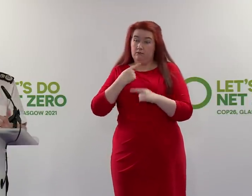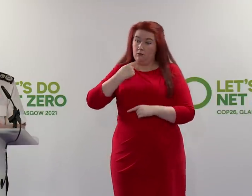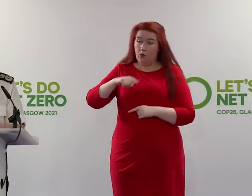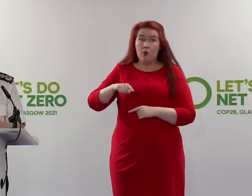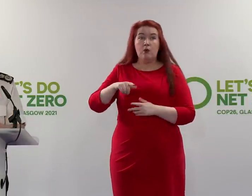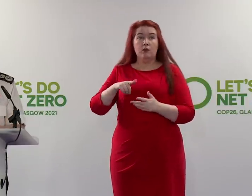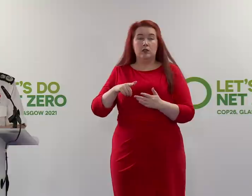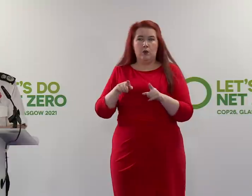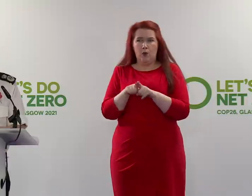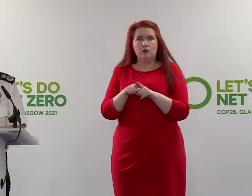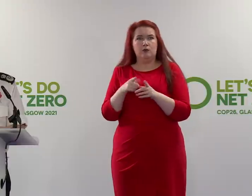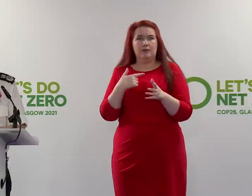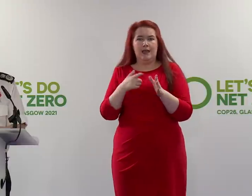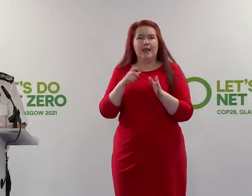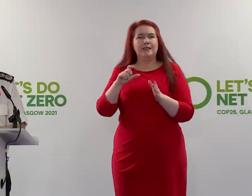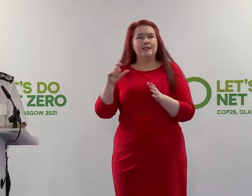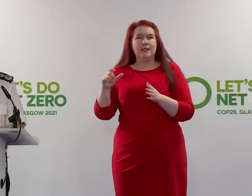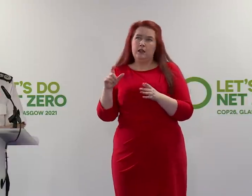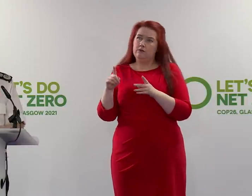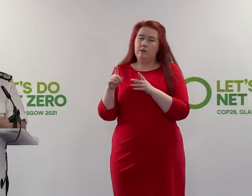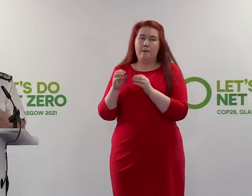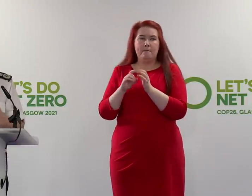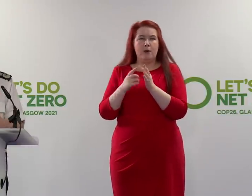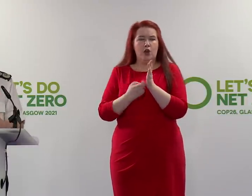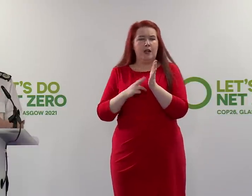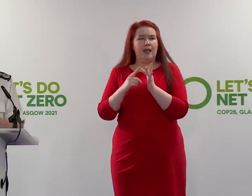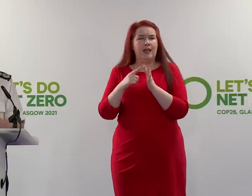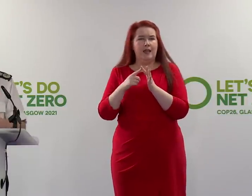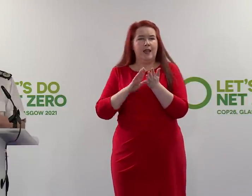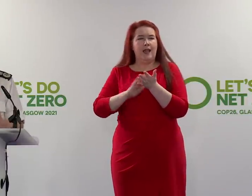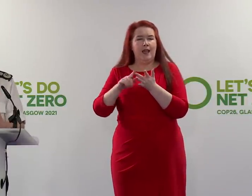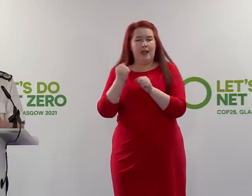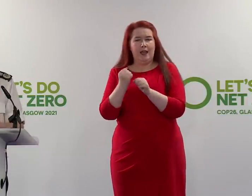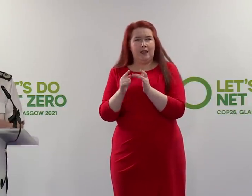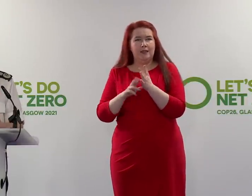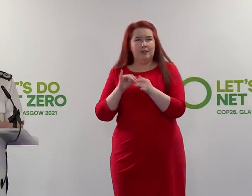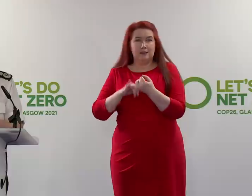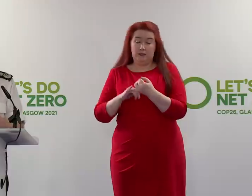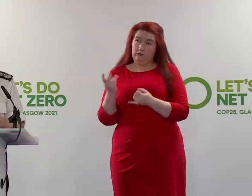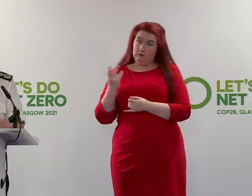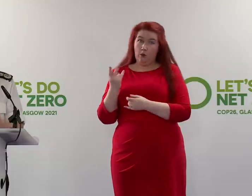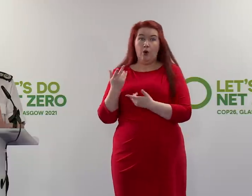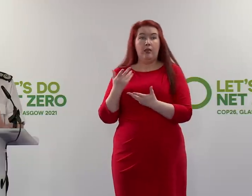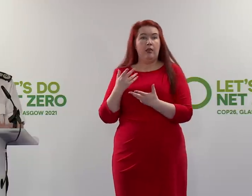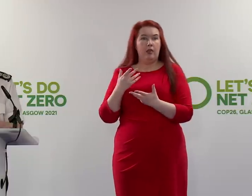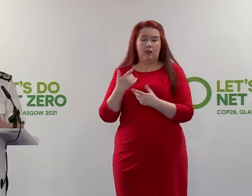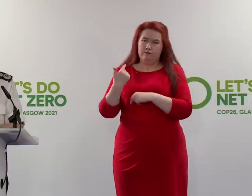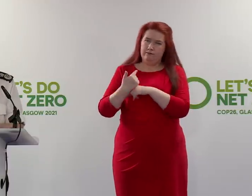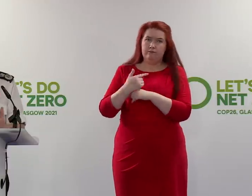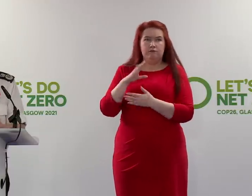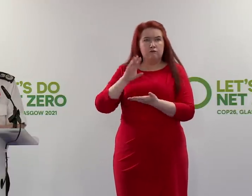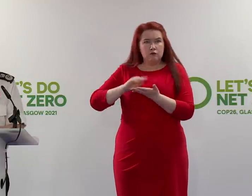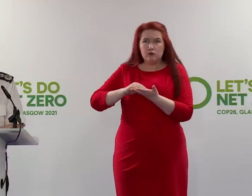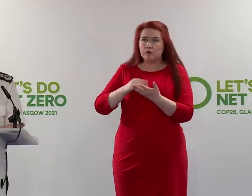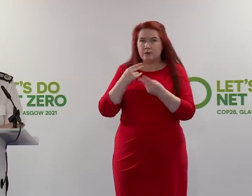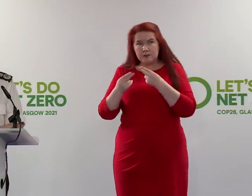to the Gold Commander ACC, Bernie Higgins. So Bernie and I both recorded messages for every officer, every member